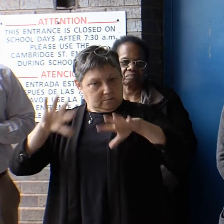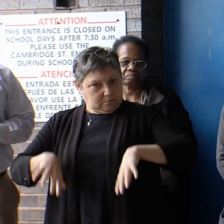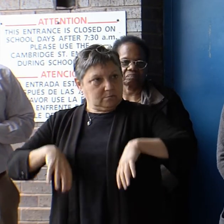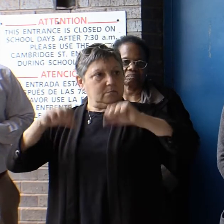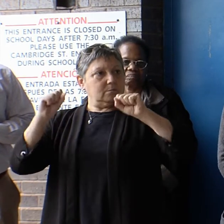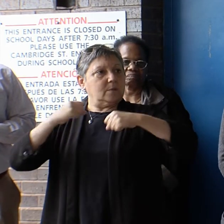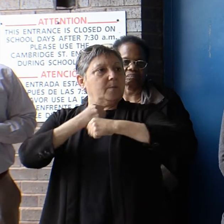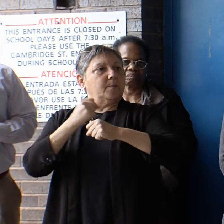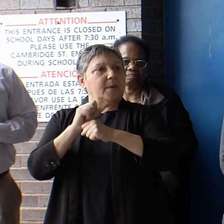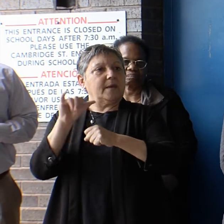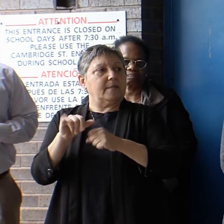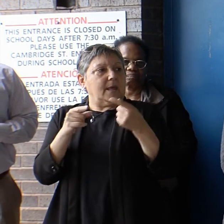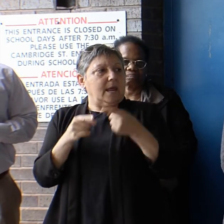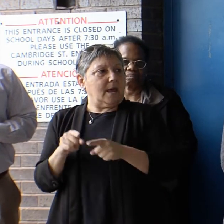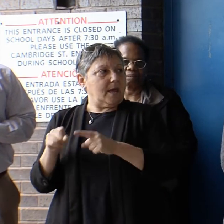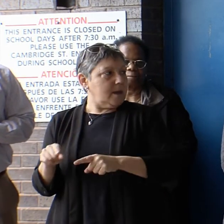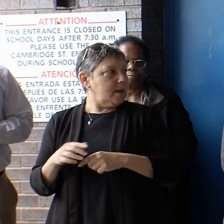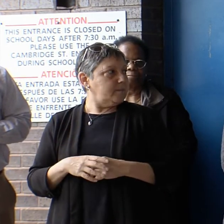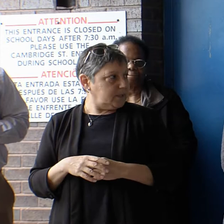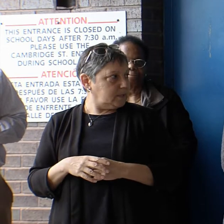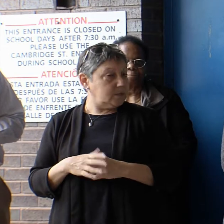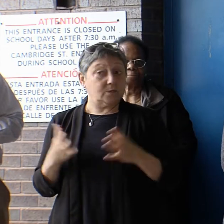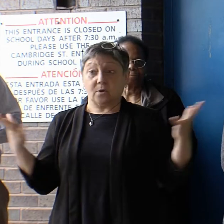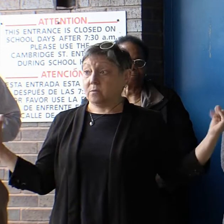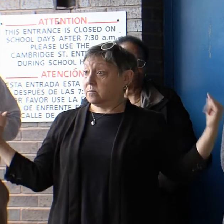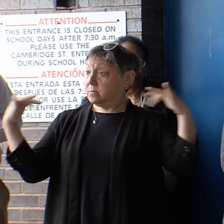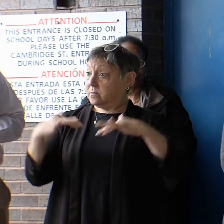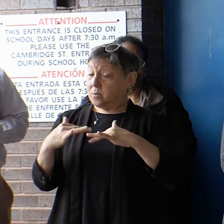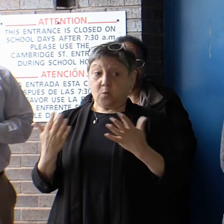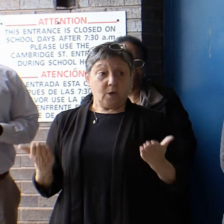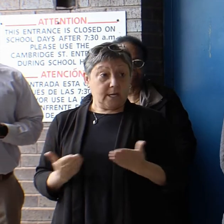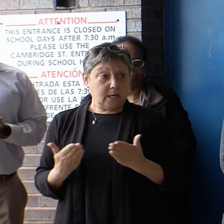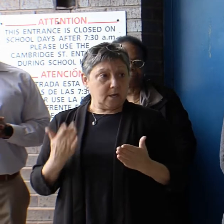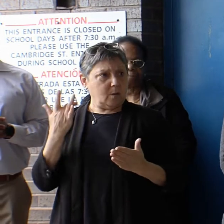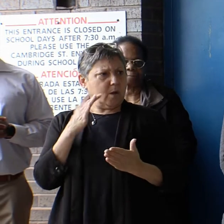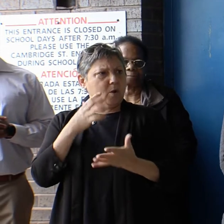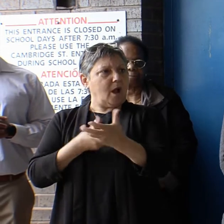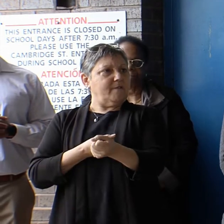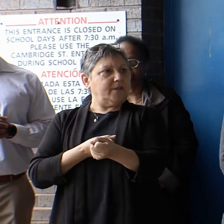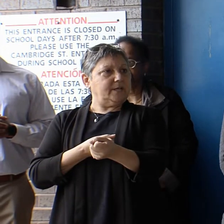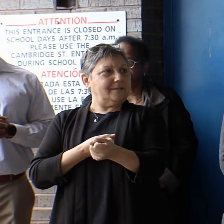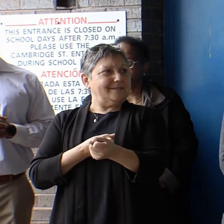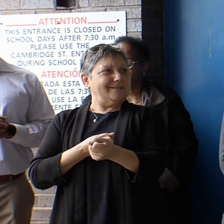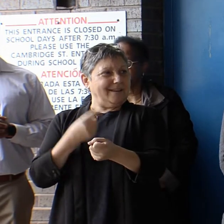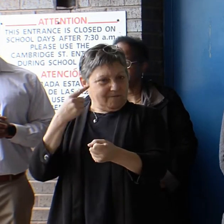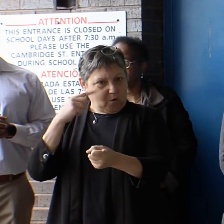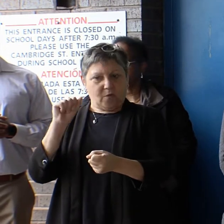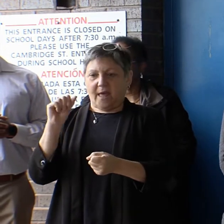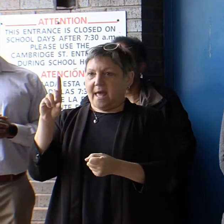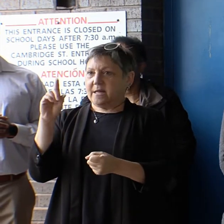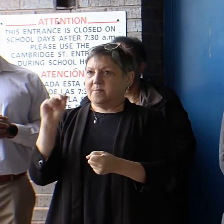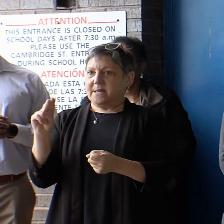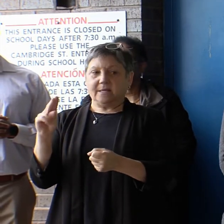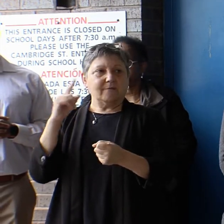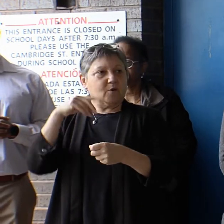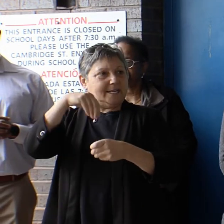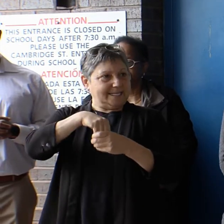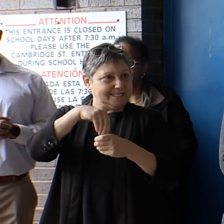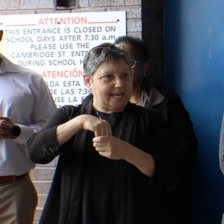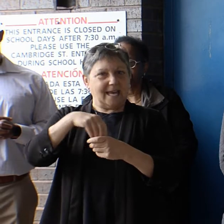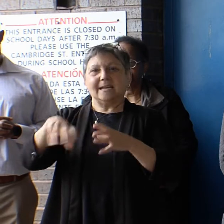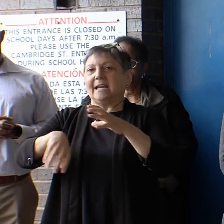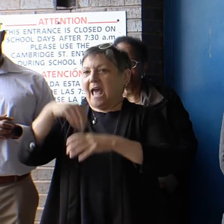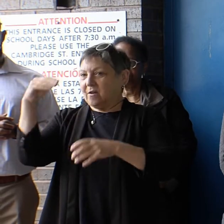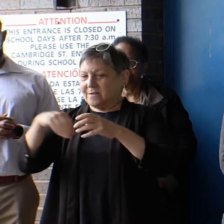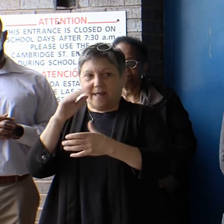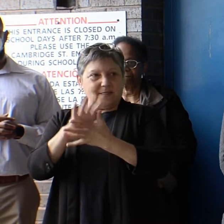So all of us are here today because we are confident in the plans this administration has to revitalize our school district both inside and out.